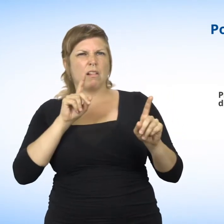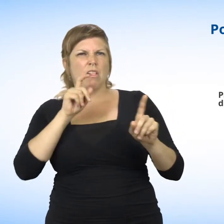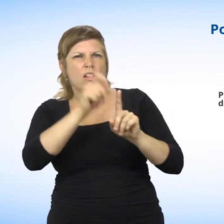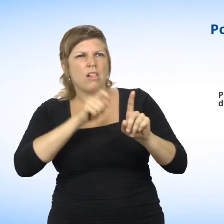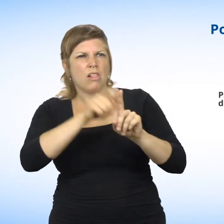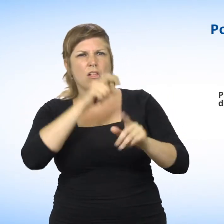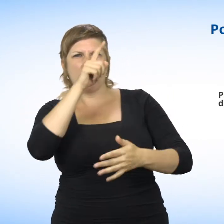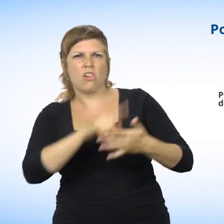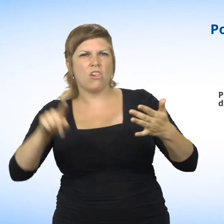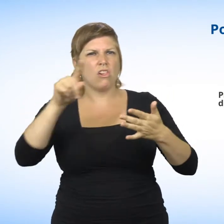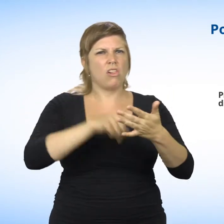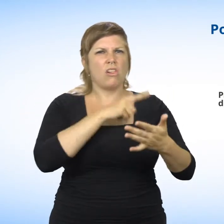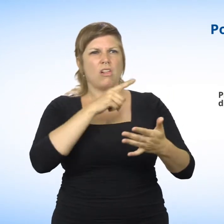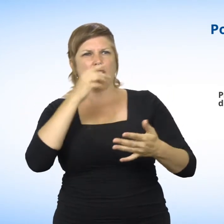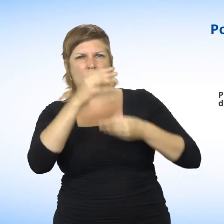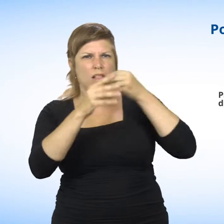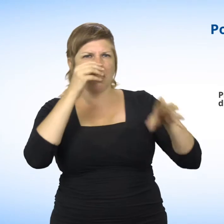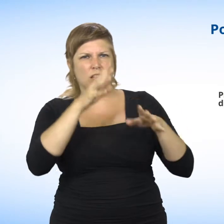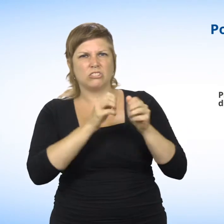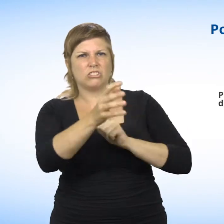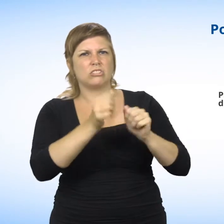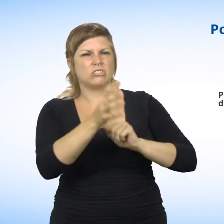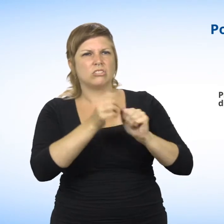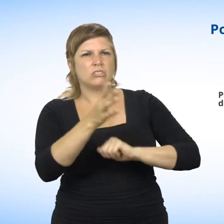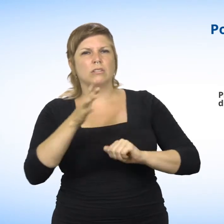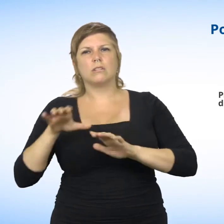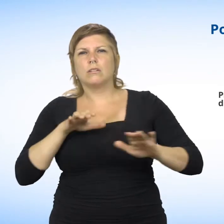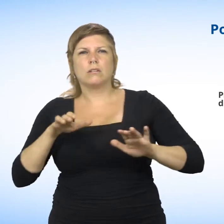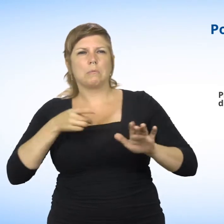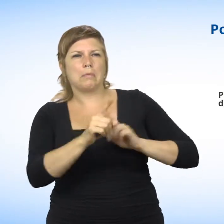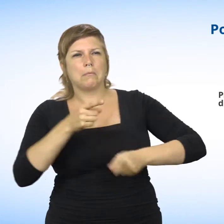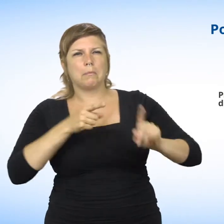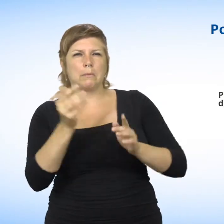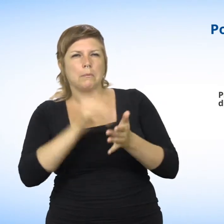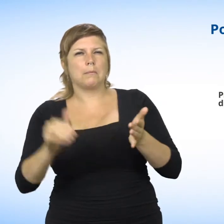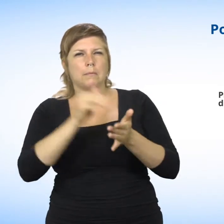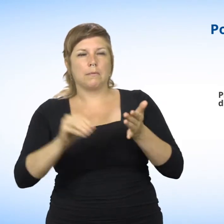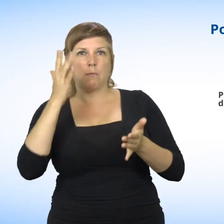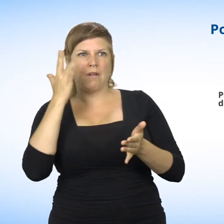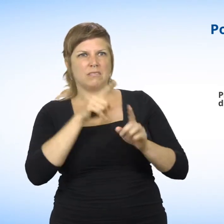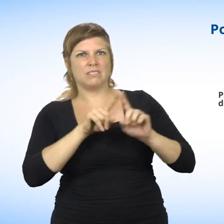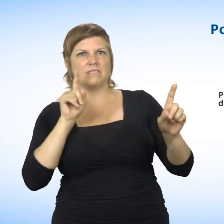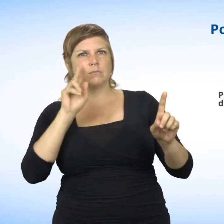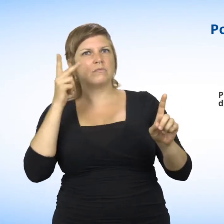As well, you cannot be the target of offensive and repeated remarks or behavior because of your political convictions.